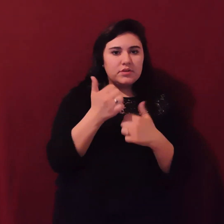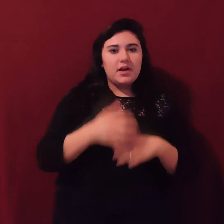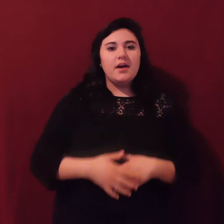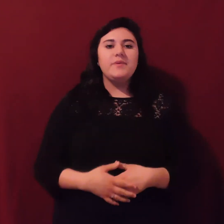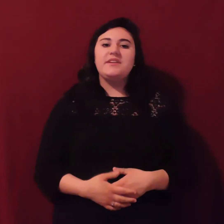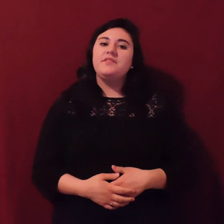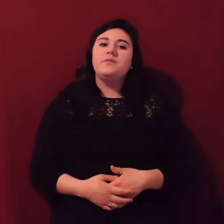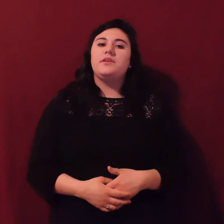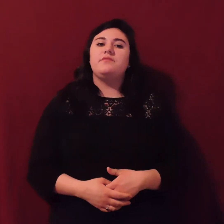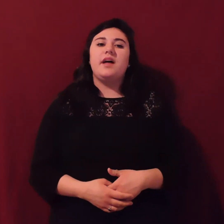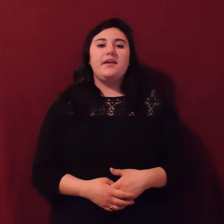We definitely want to fly.